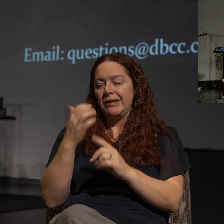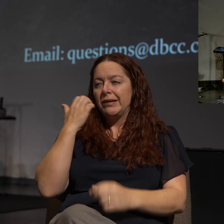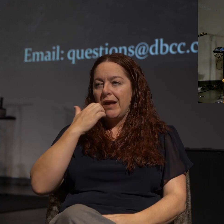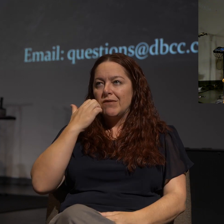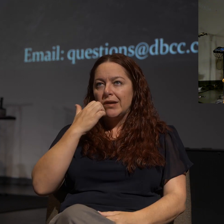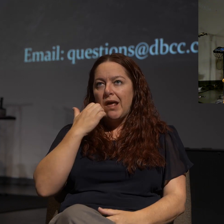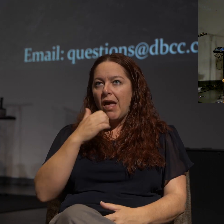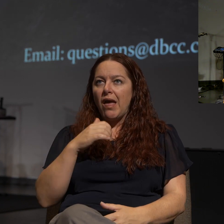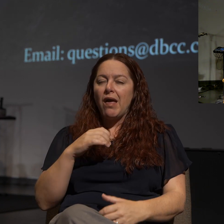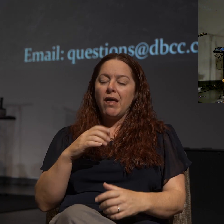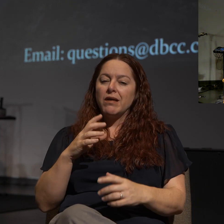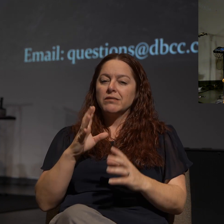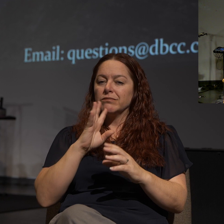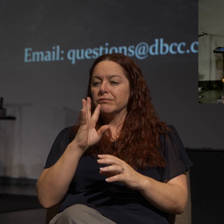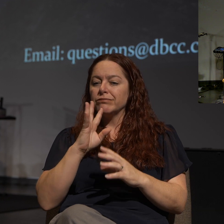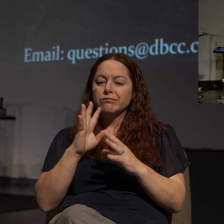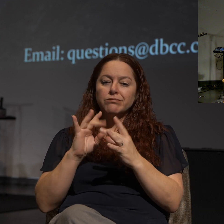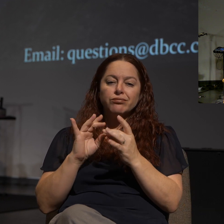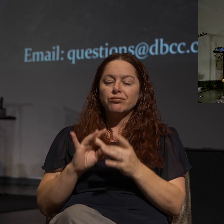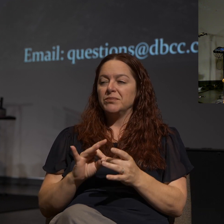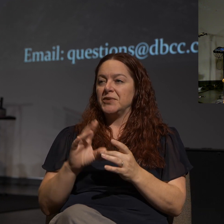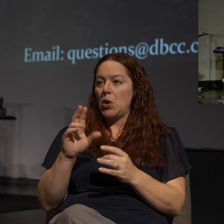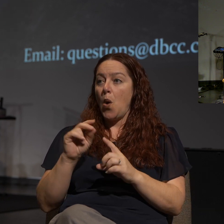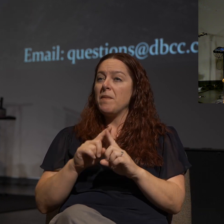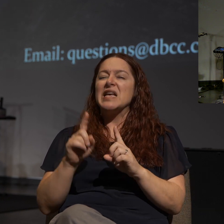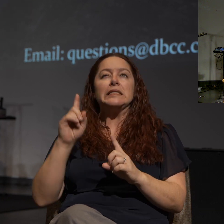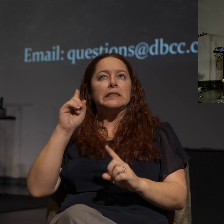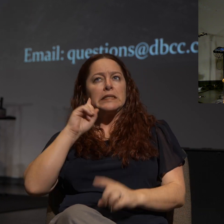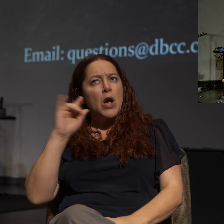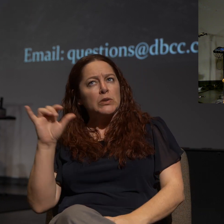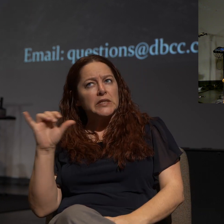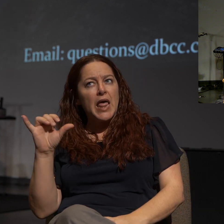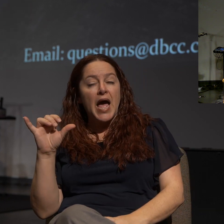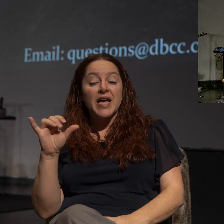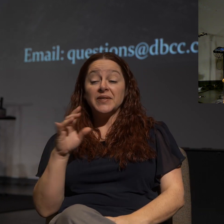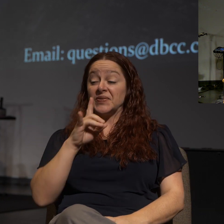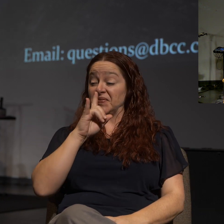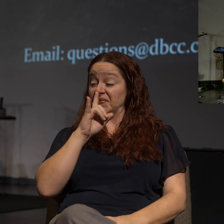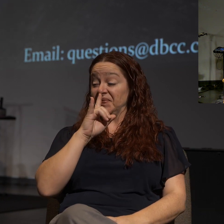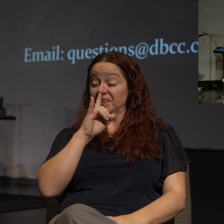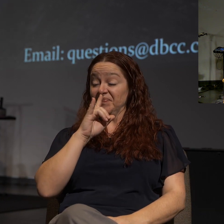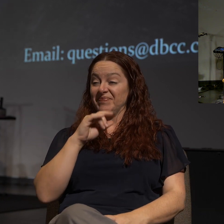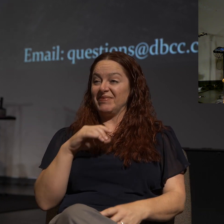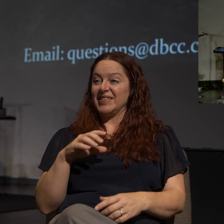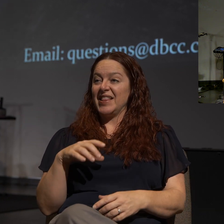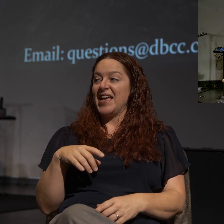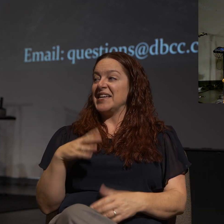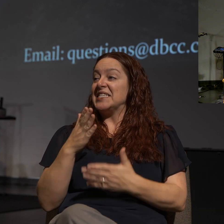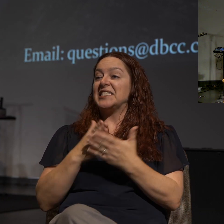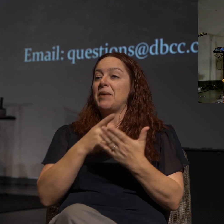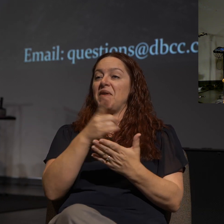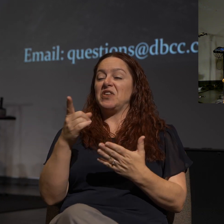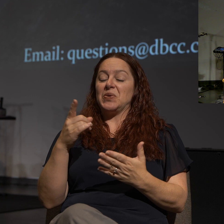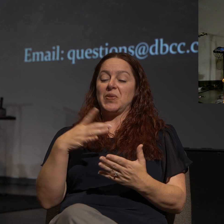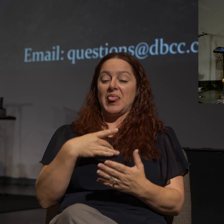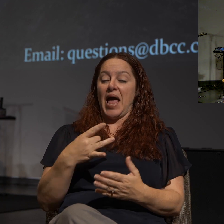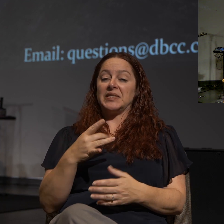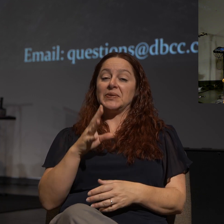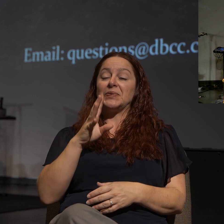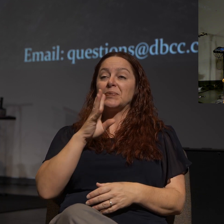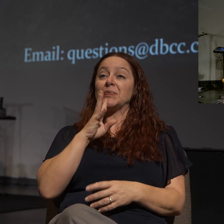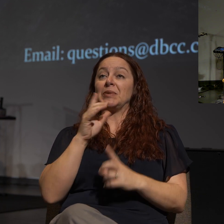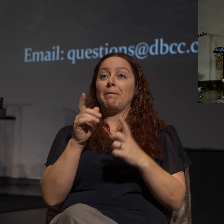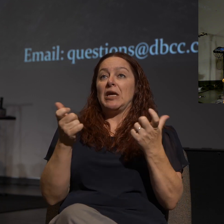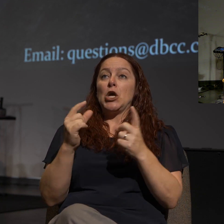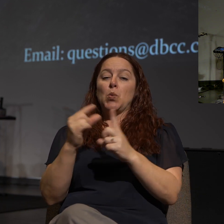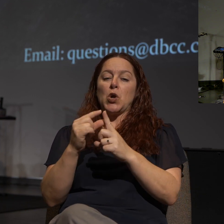vernacular. It sounds like it's kind of a snooty word, like someone who likes to say big words and plays